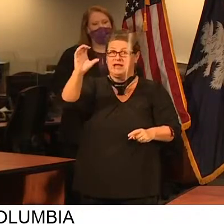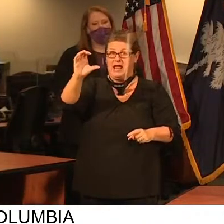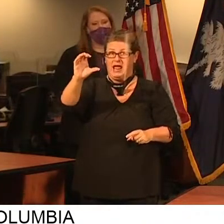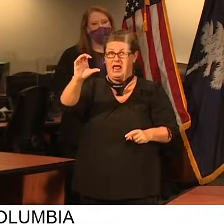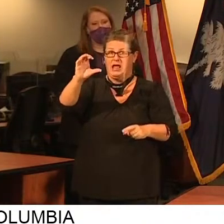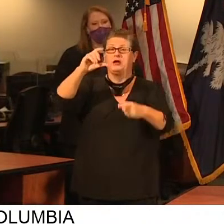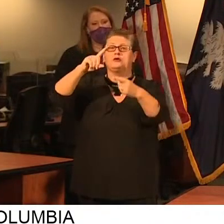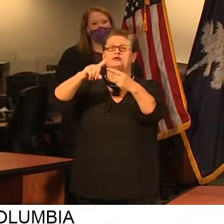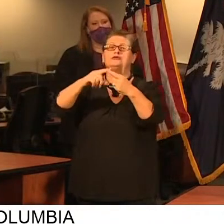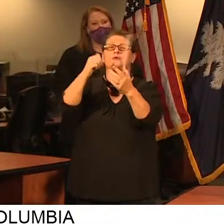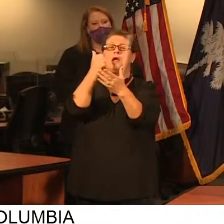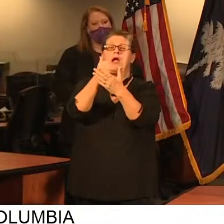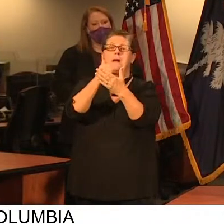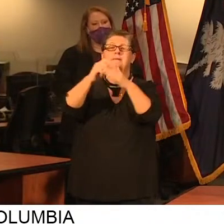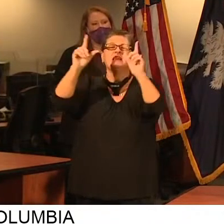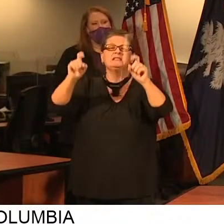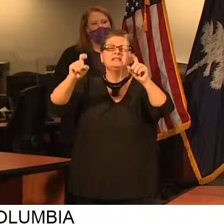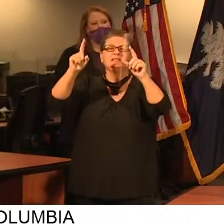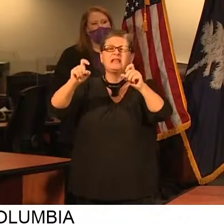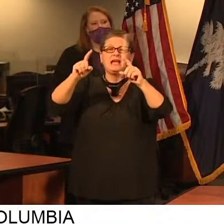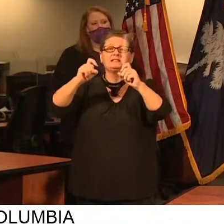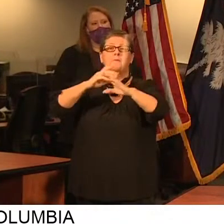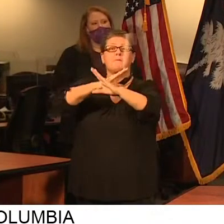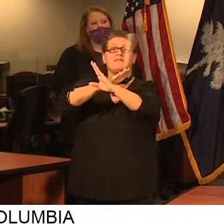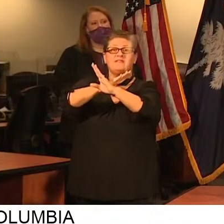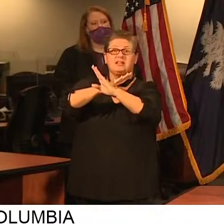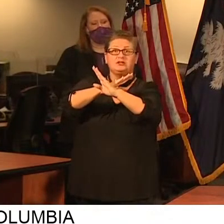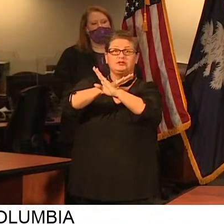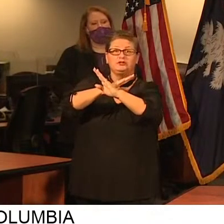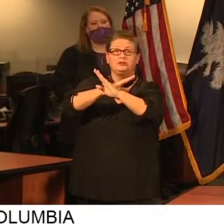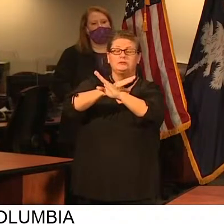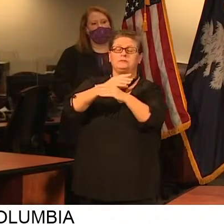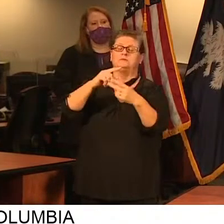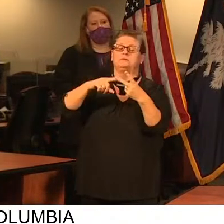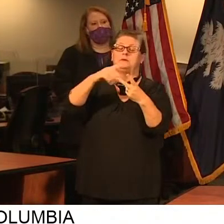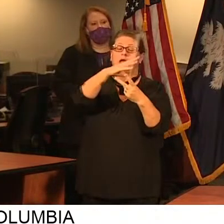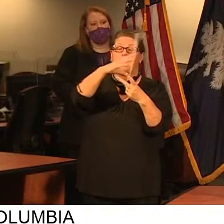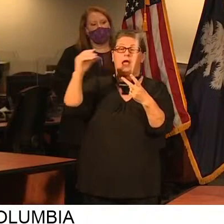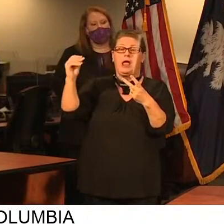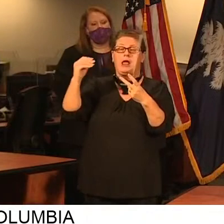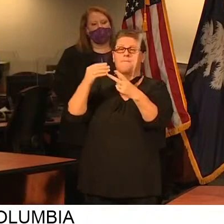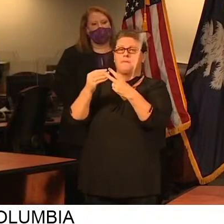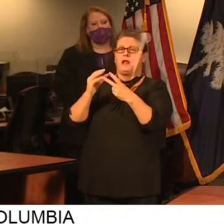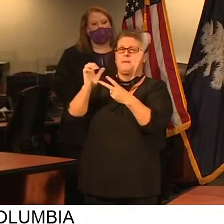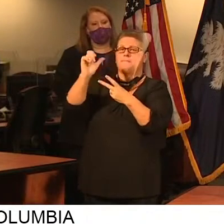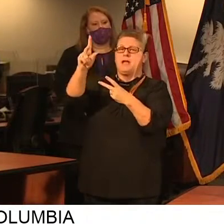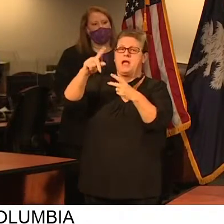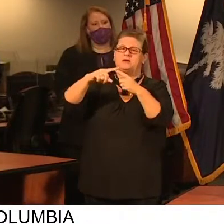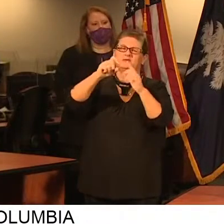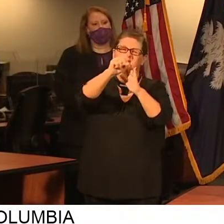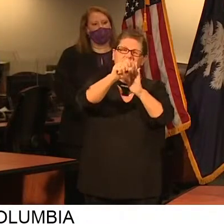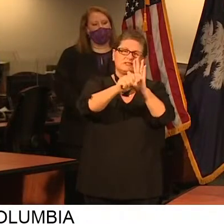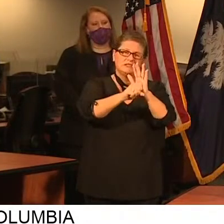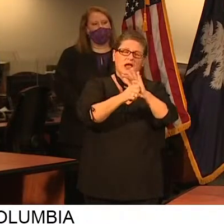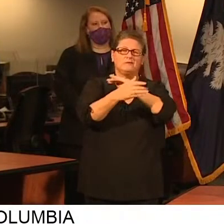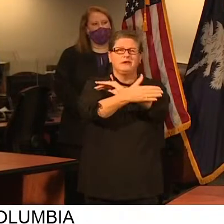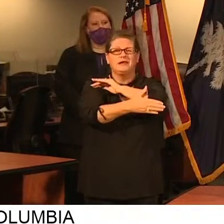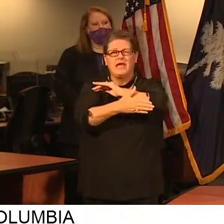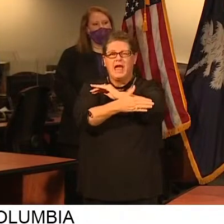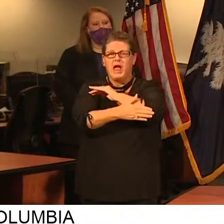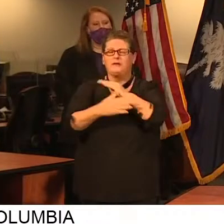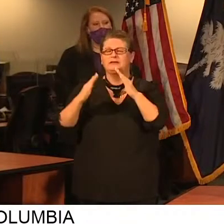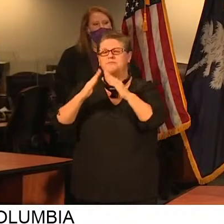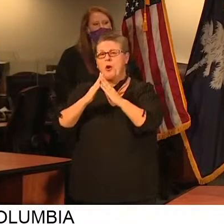-19 testing as prevention, as well providing reimbursement to state agencies, counties, municipalities,